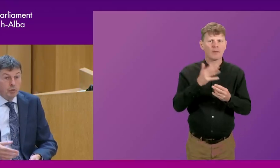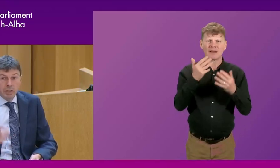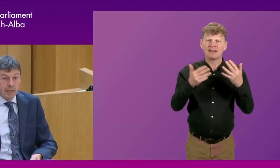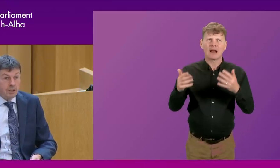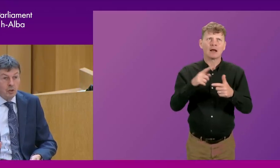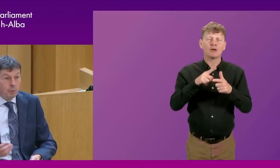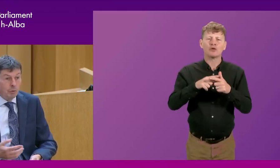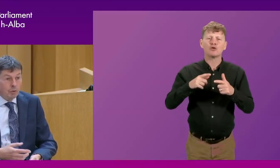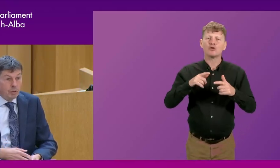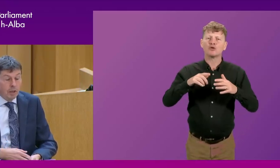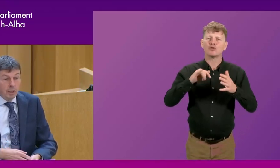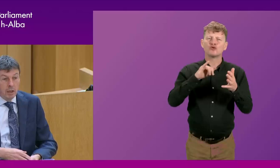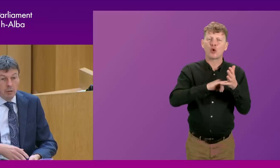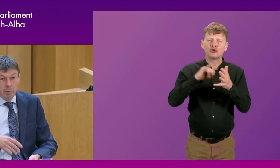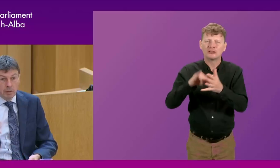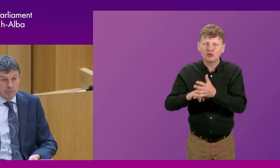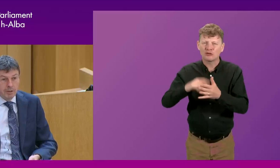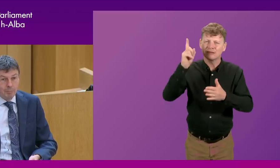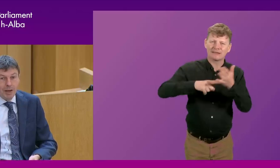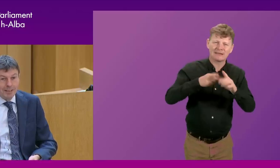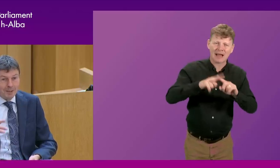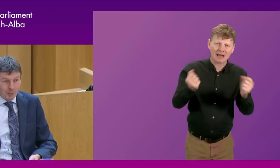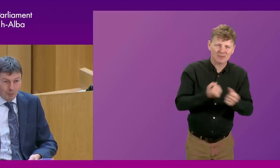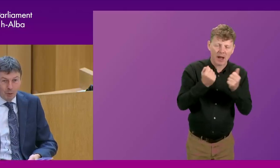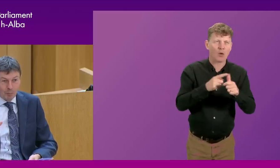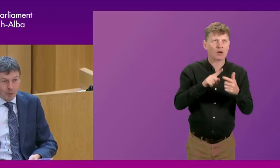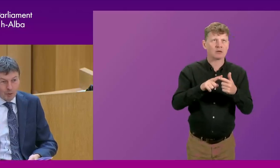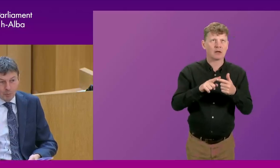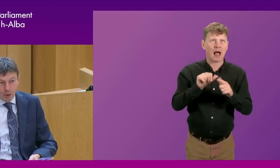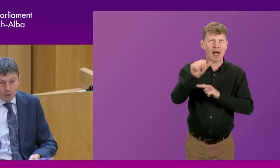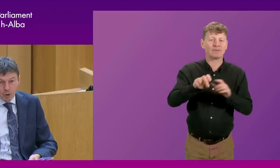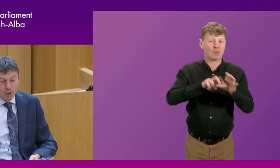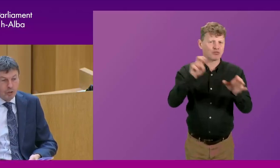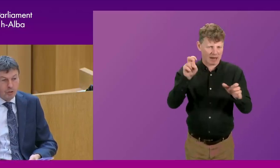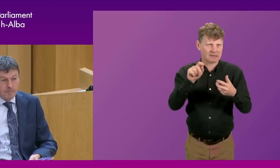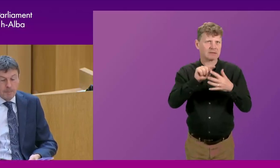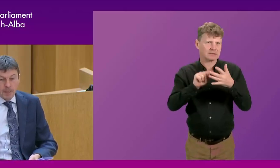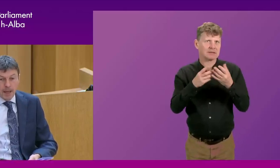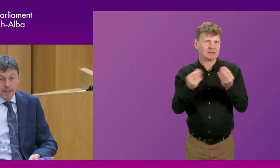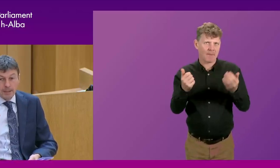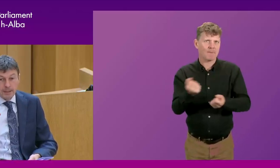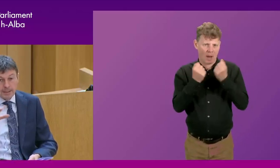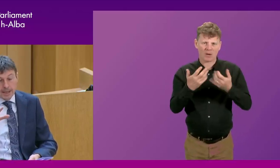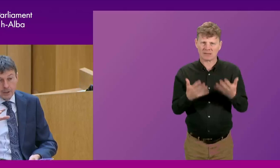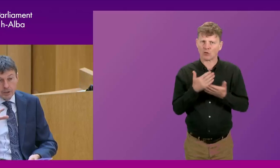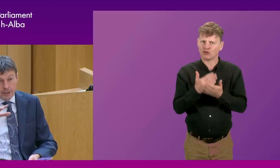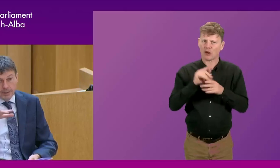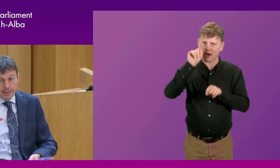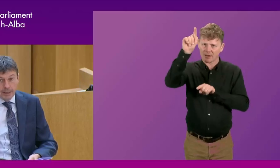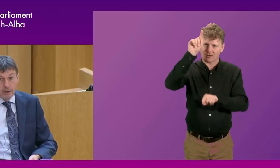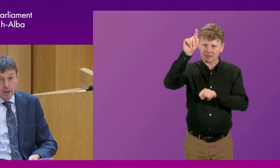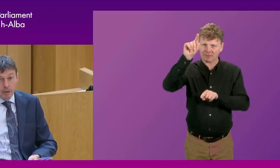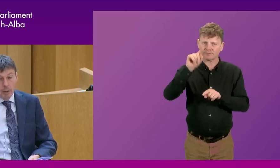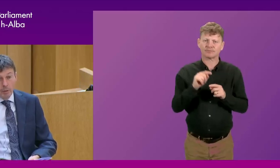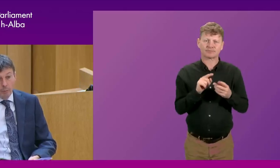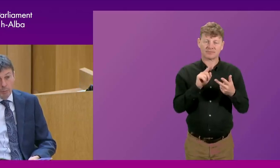social security taxation powers, since Brexit, quite a few other powers are shared. And it's actually in